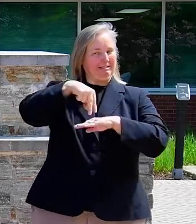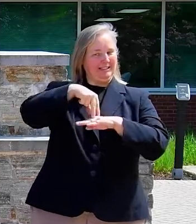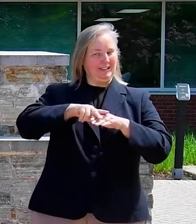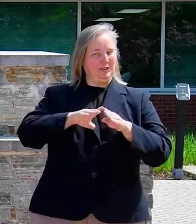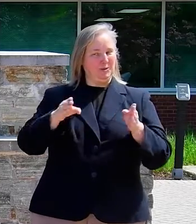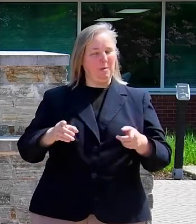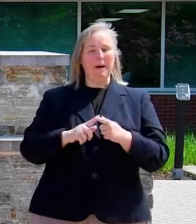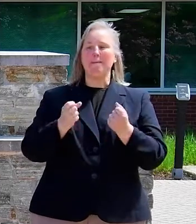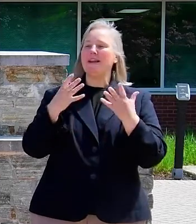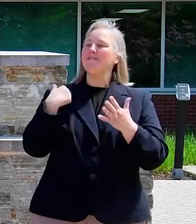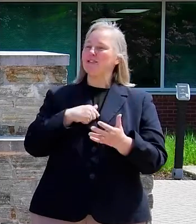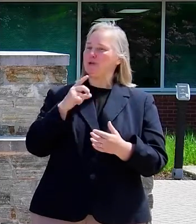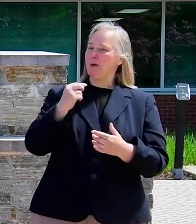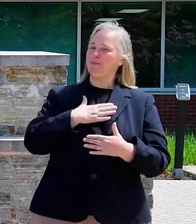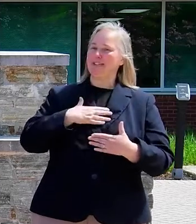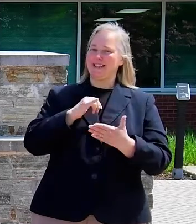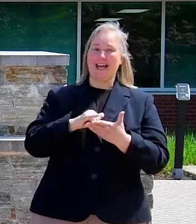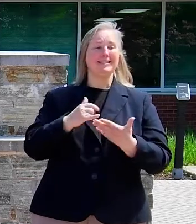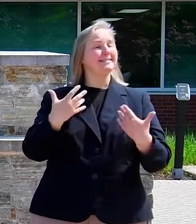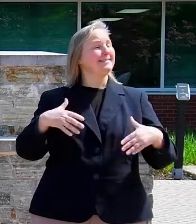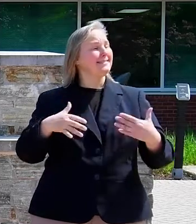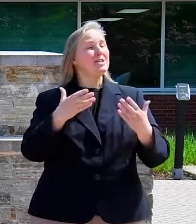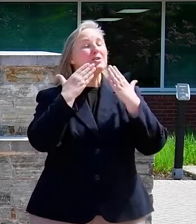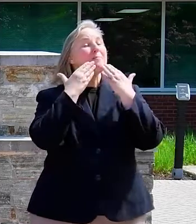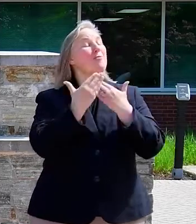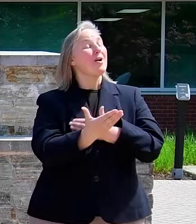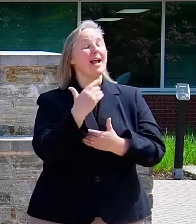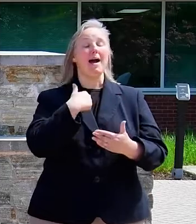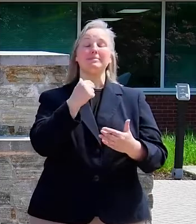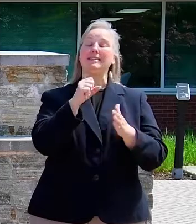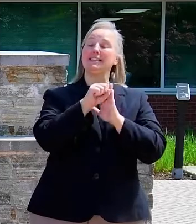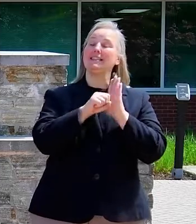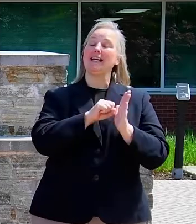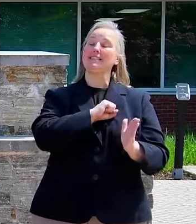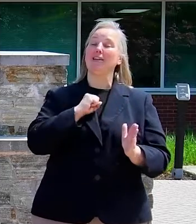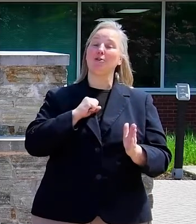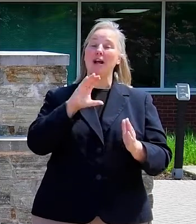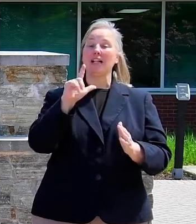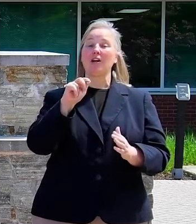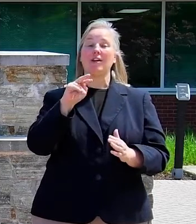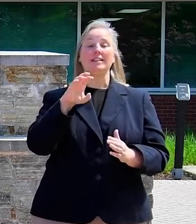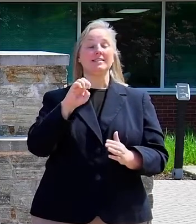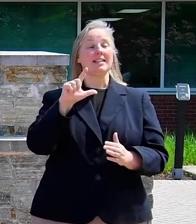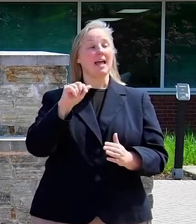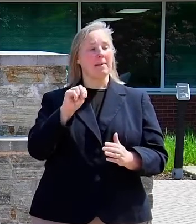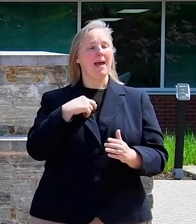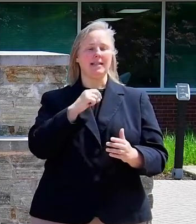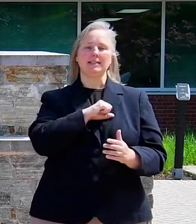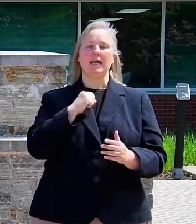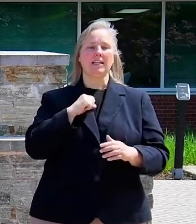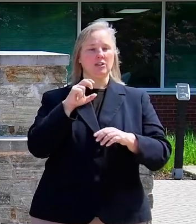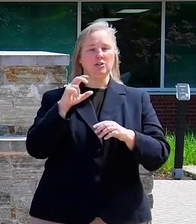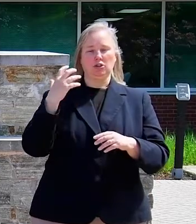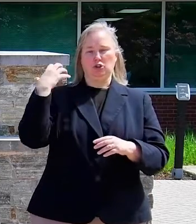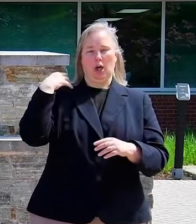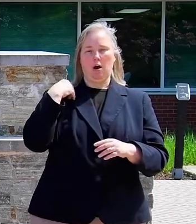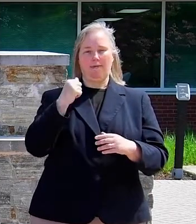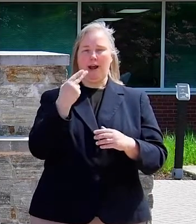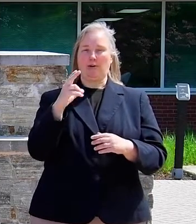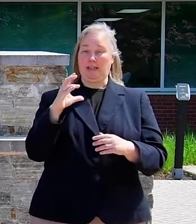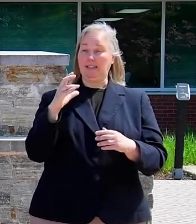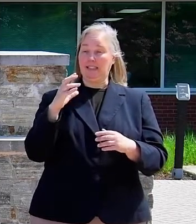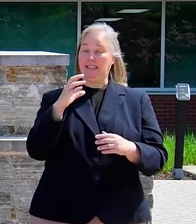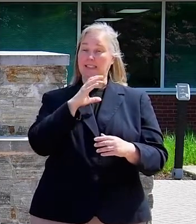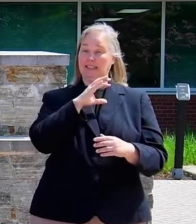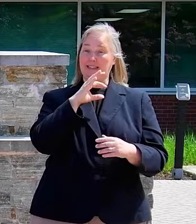us do appreciate that. And so, good morning. I am State Senator Clarence Lamb and the Senate Chair of the Howard County Delegation here with our